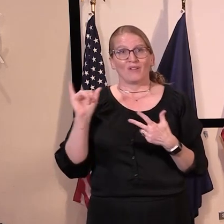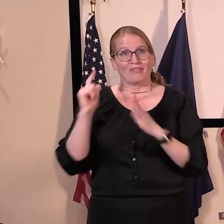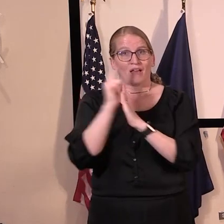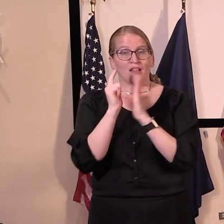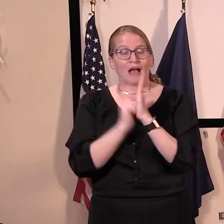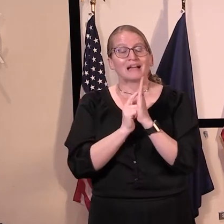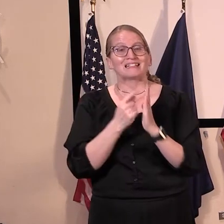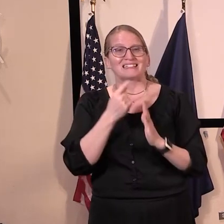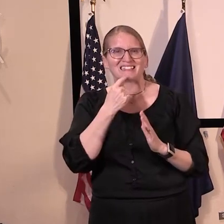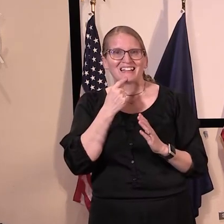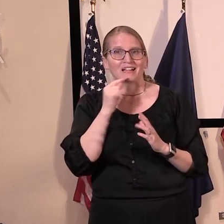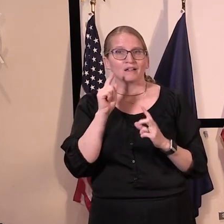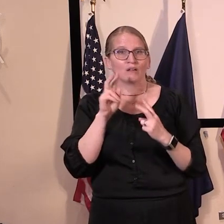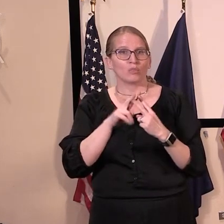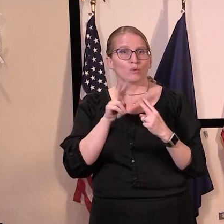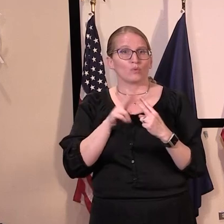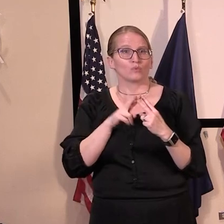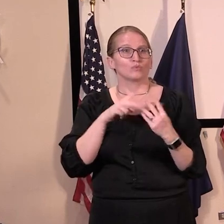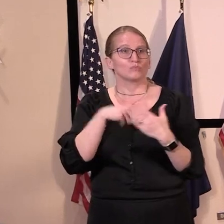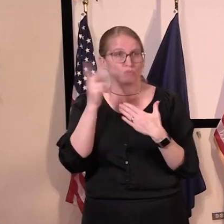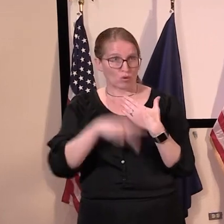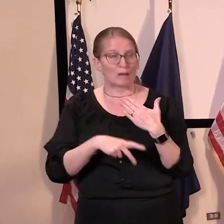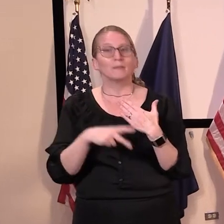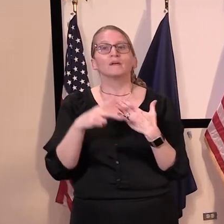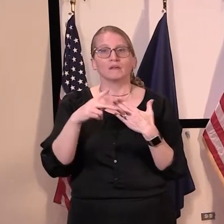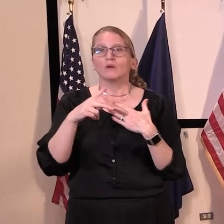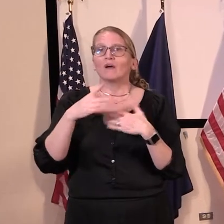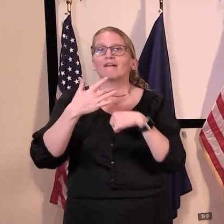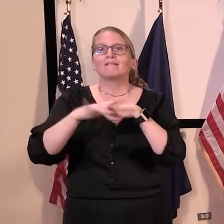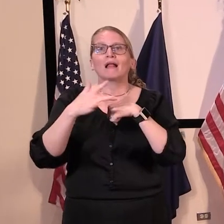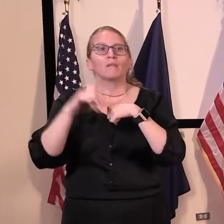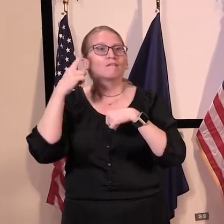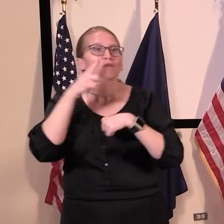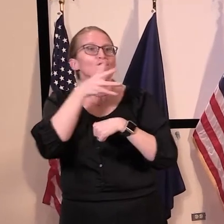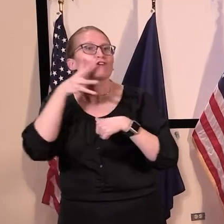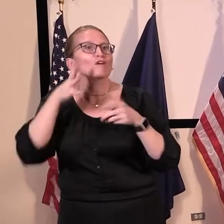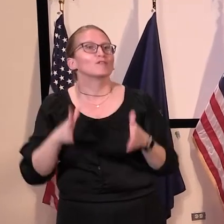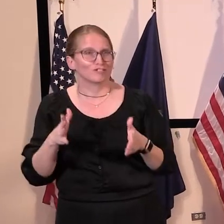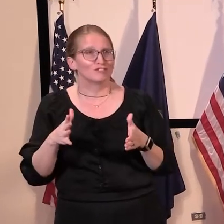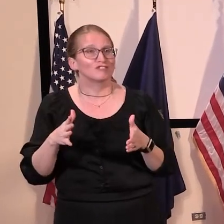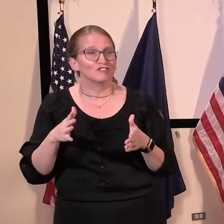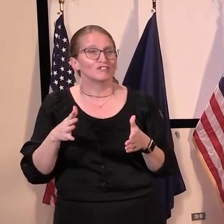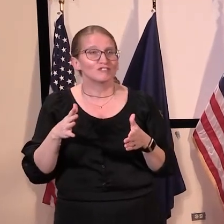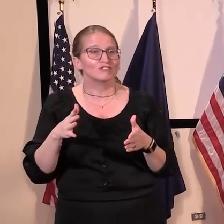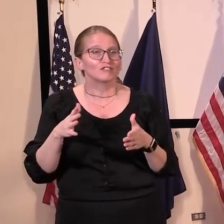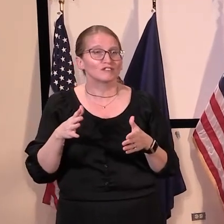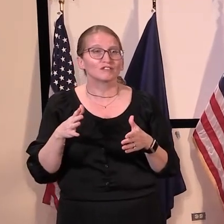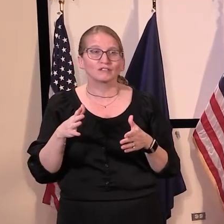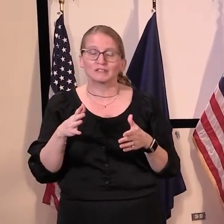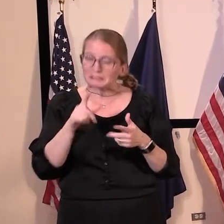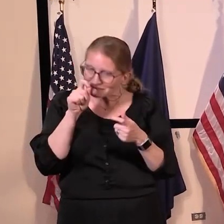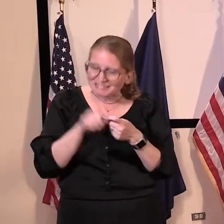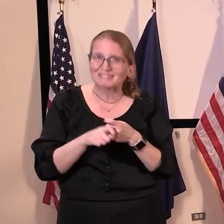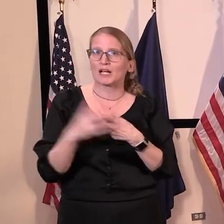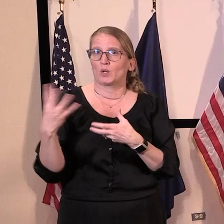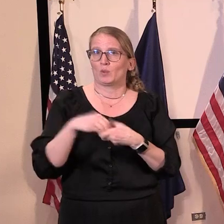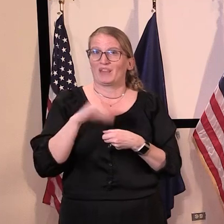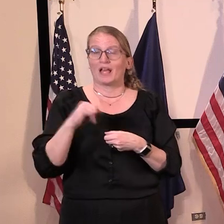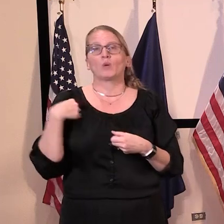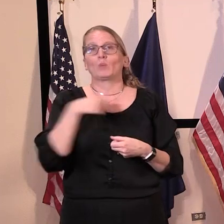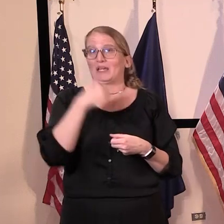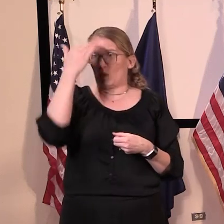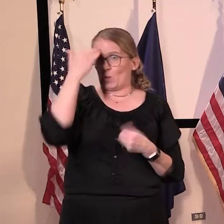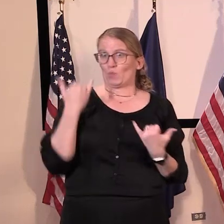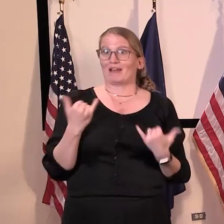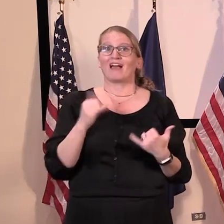these programs to be available to Vermont's agricultural community. And we know that Vermont dairy is really